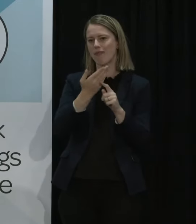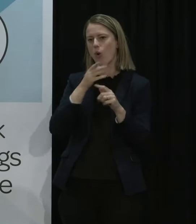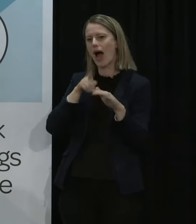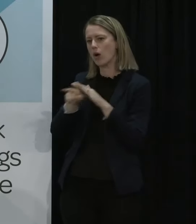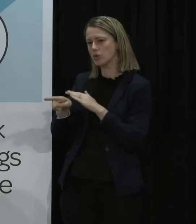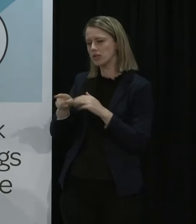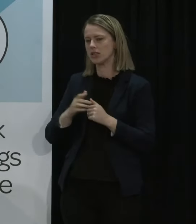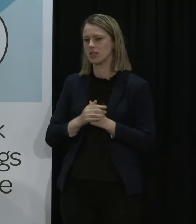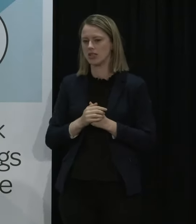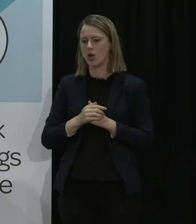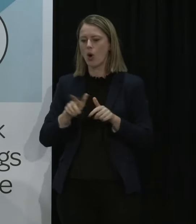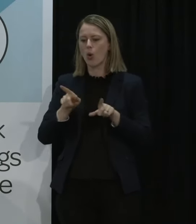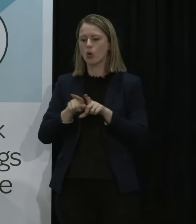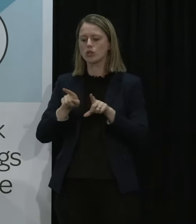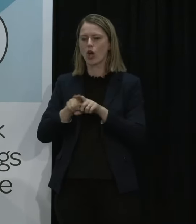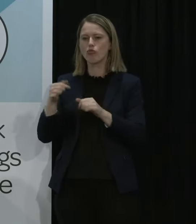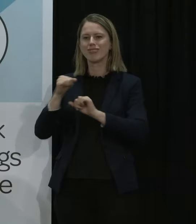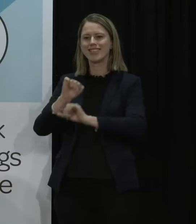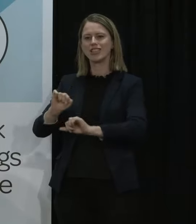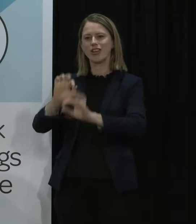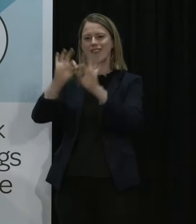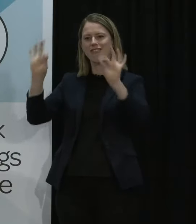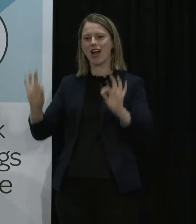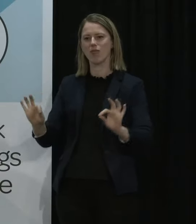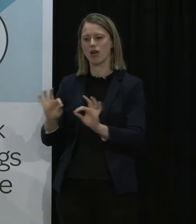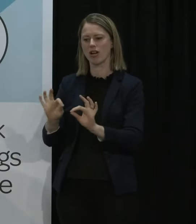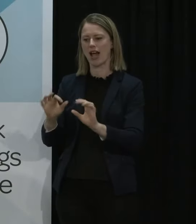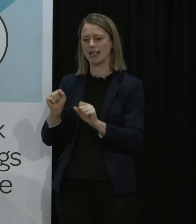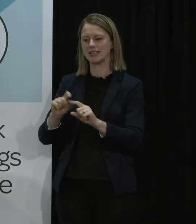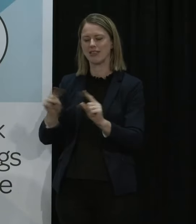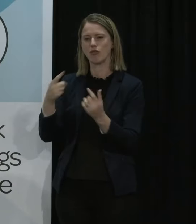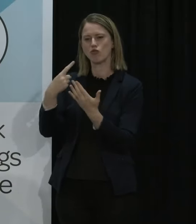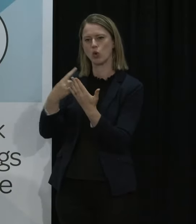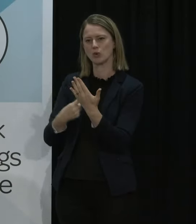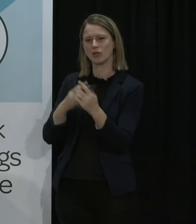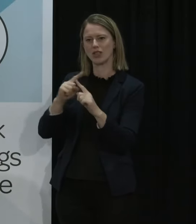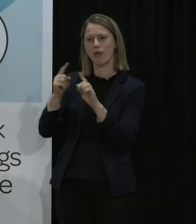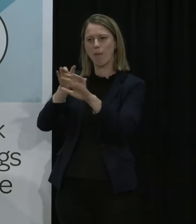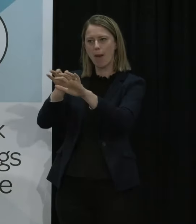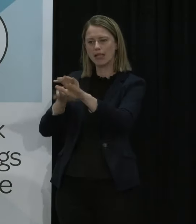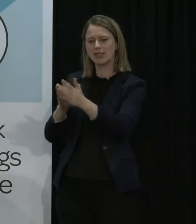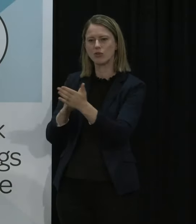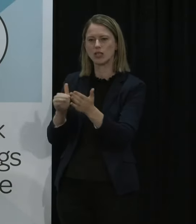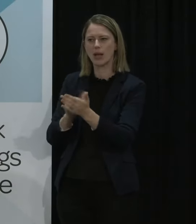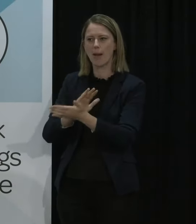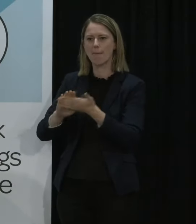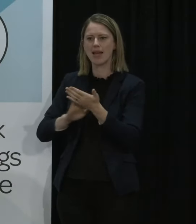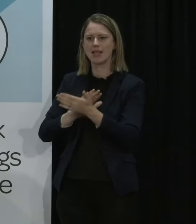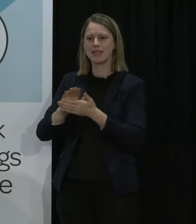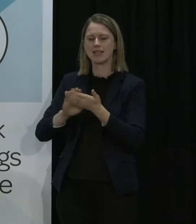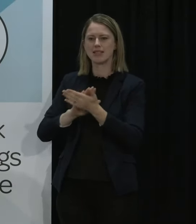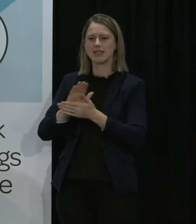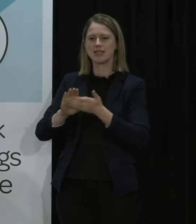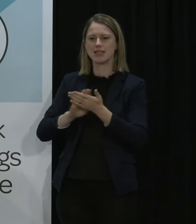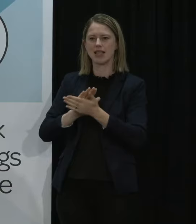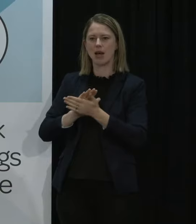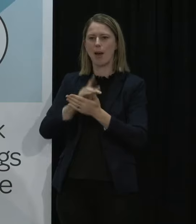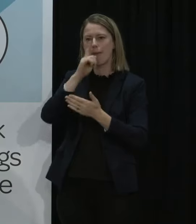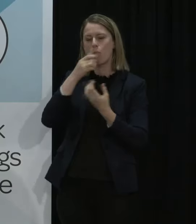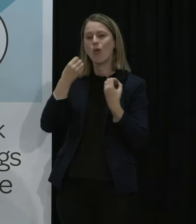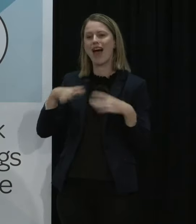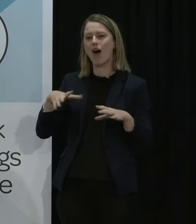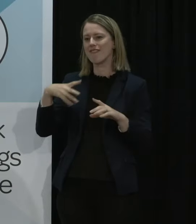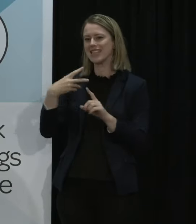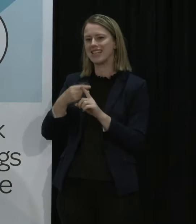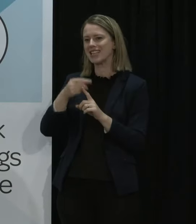protection framework books in a range of measures in any part of the country to limit the activities that unvaccinated people can